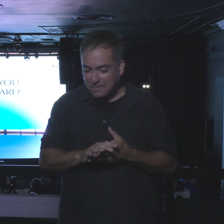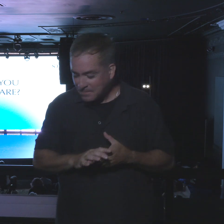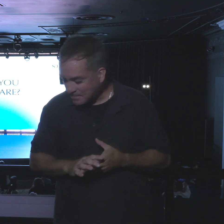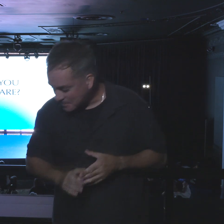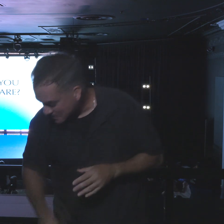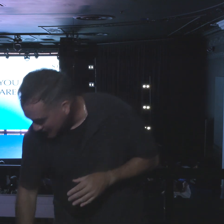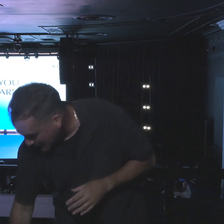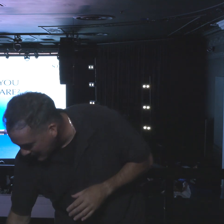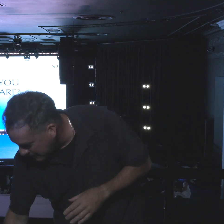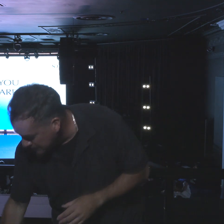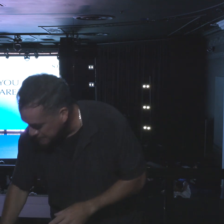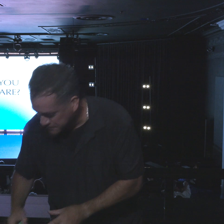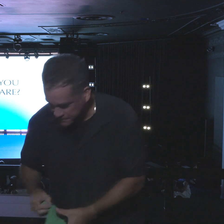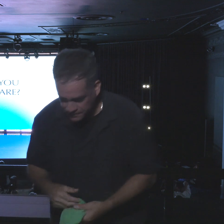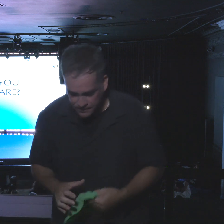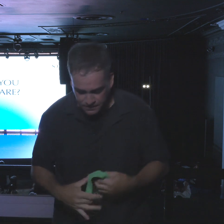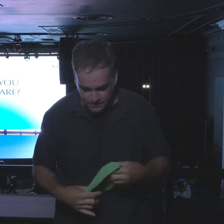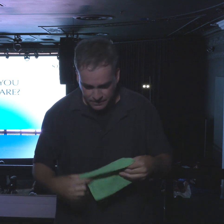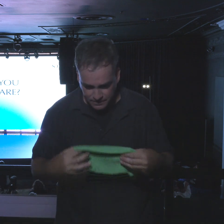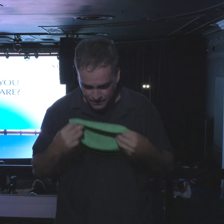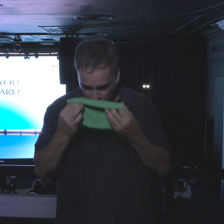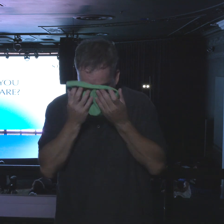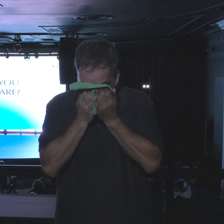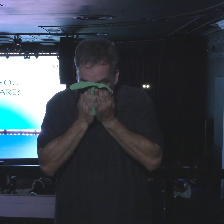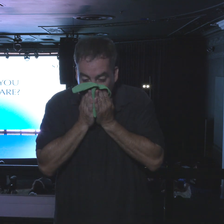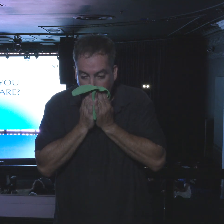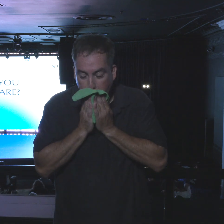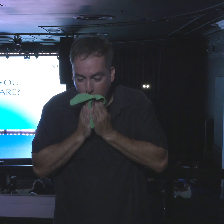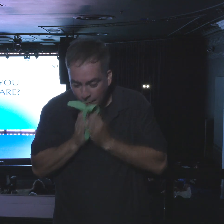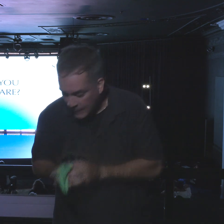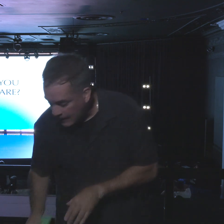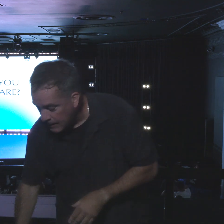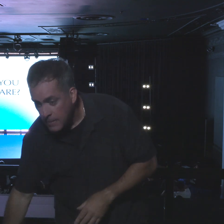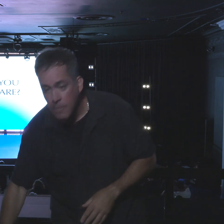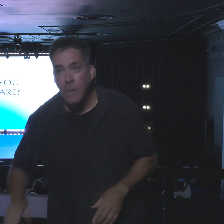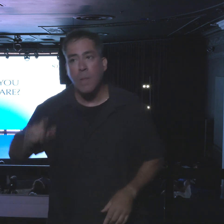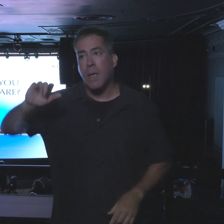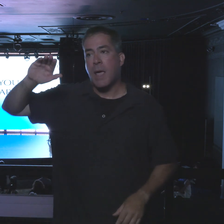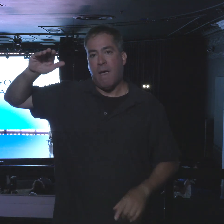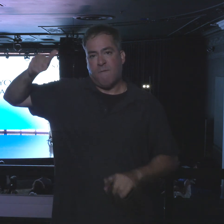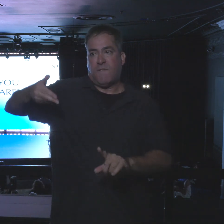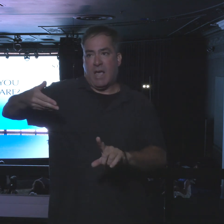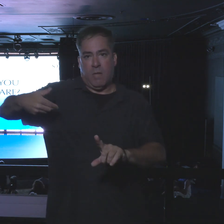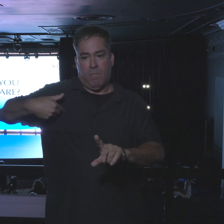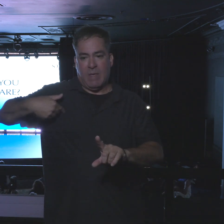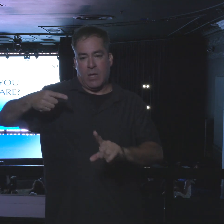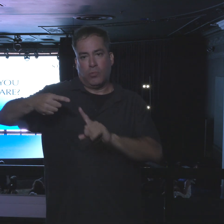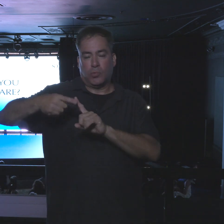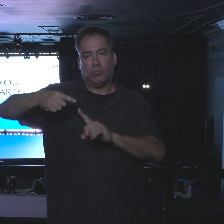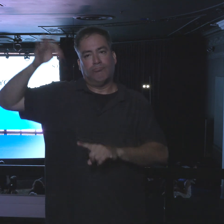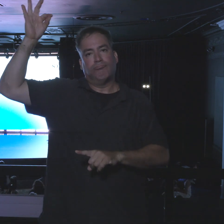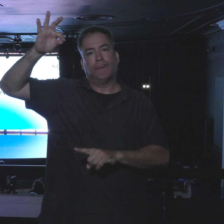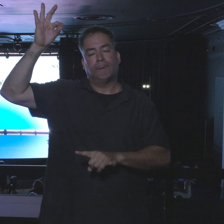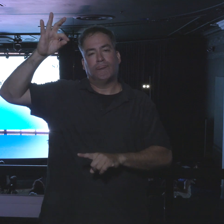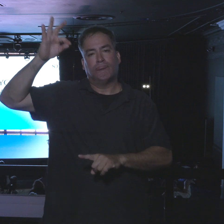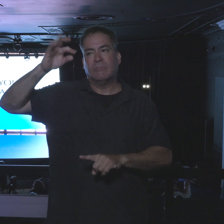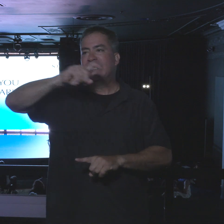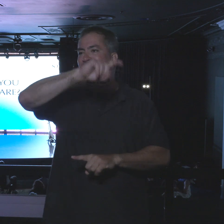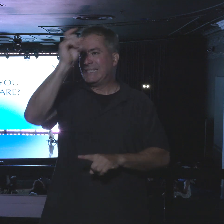I was invited to do a conference in Texas. But I was invited